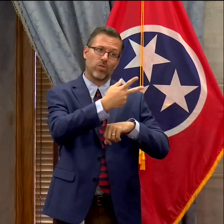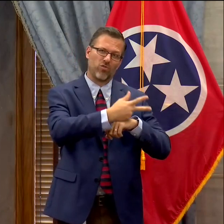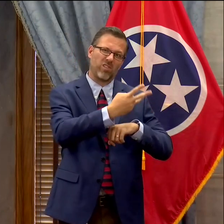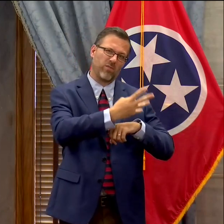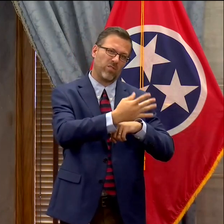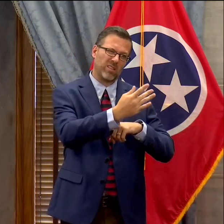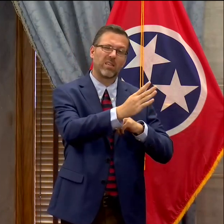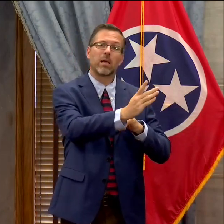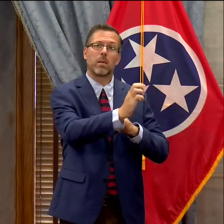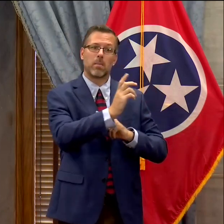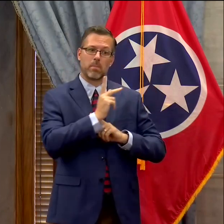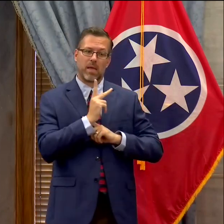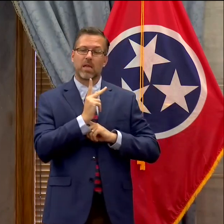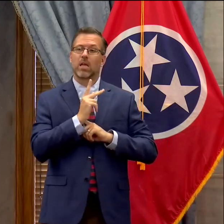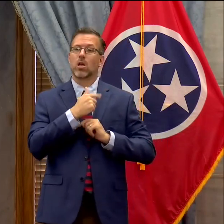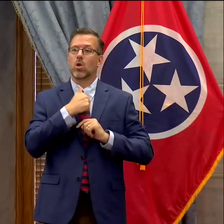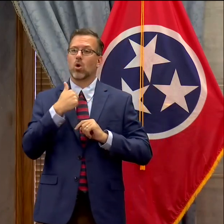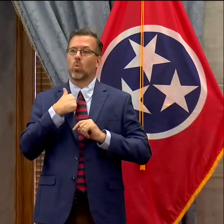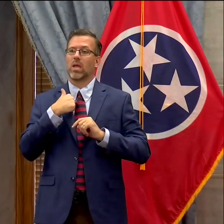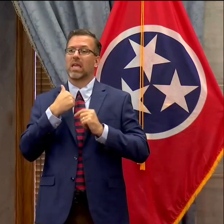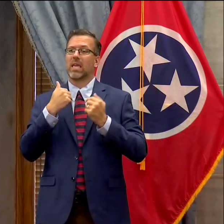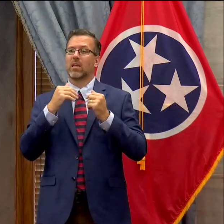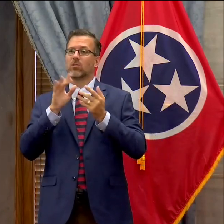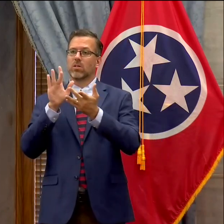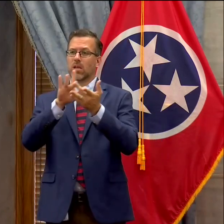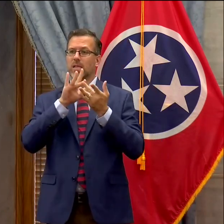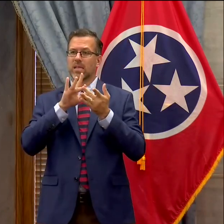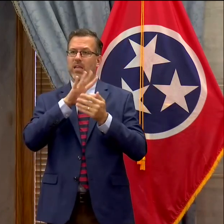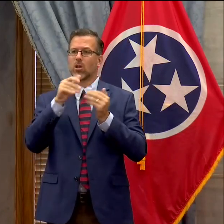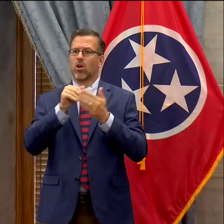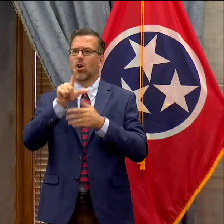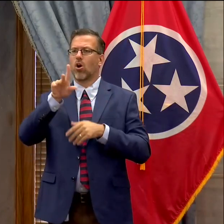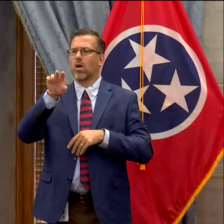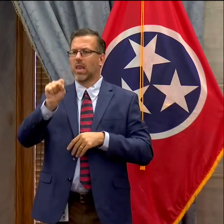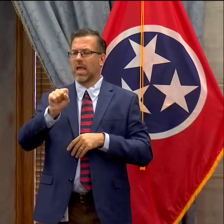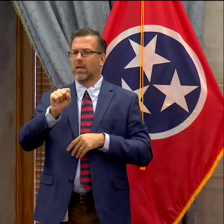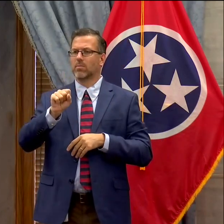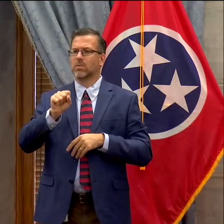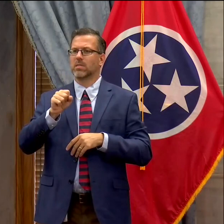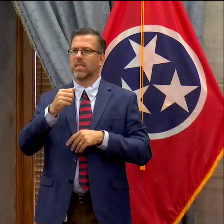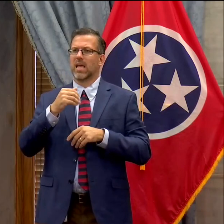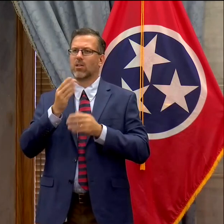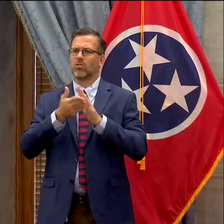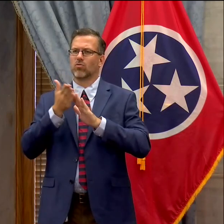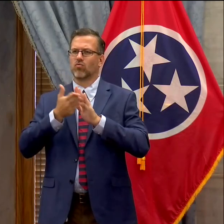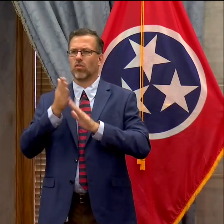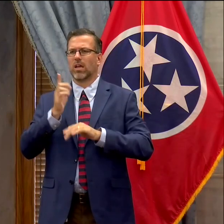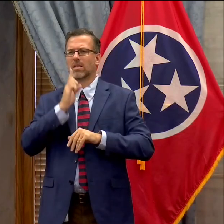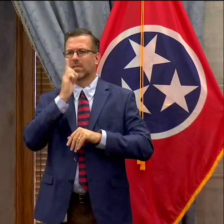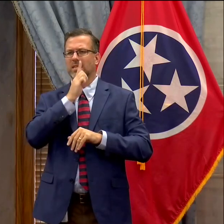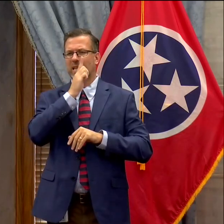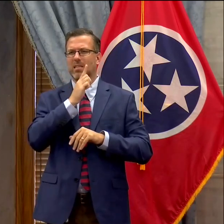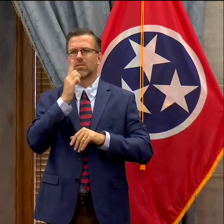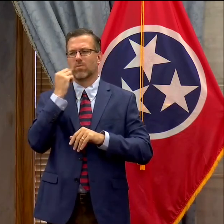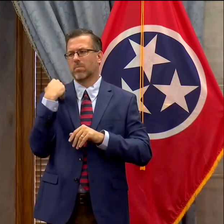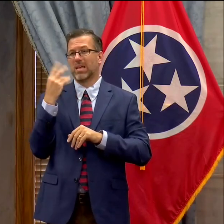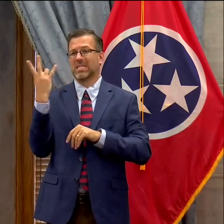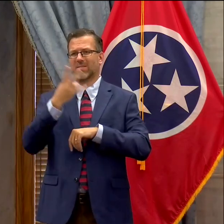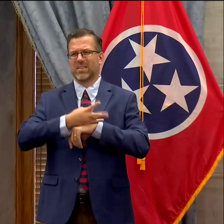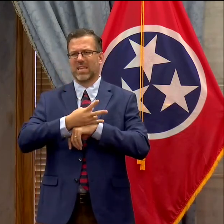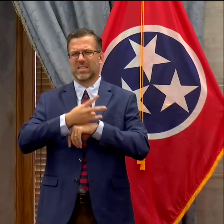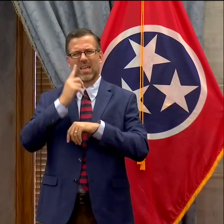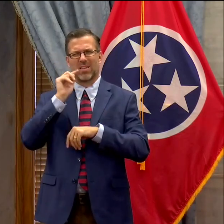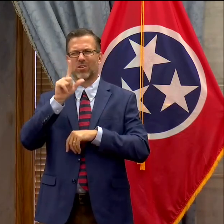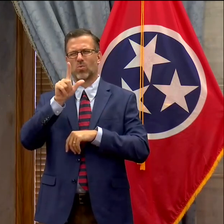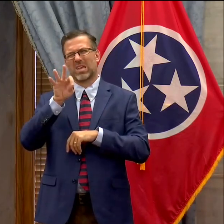processed Tennessee specimens for the last seven days uh and I think that number is plus or minus 30 maybe 29 or 31. Many of those are